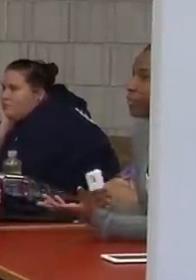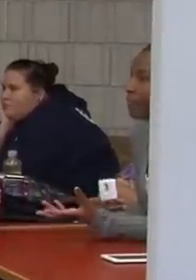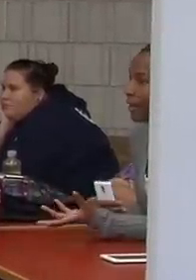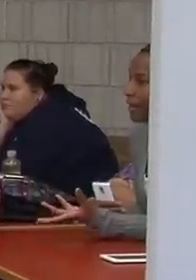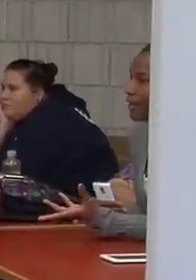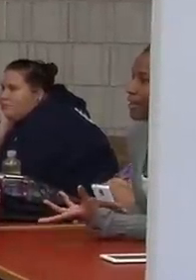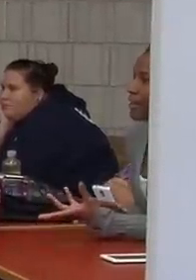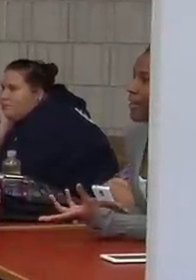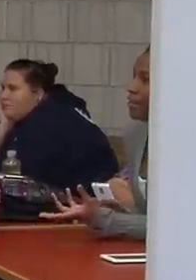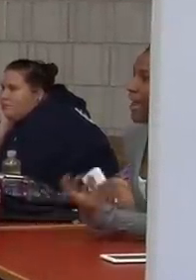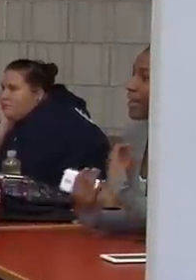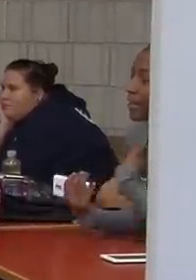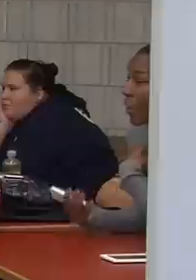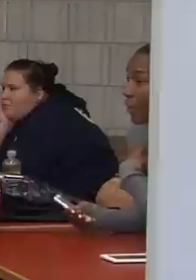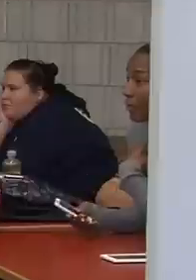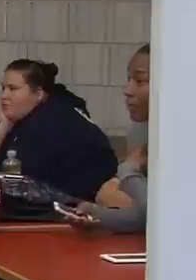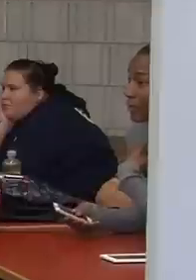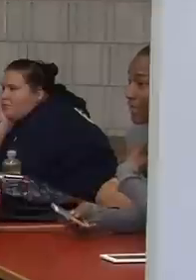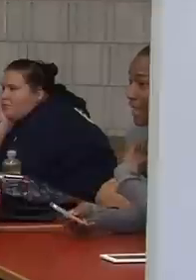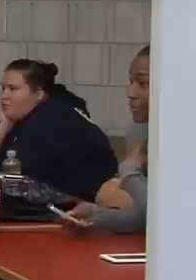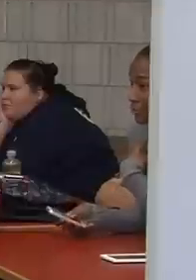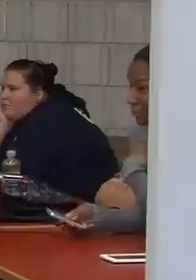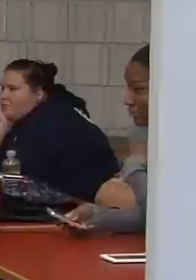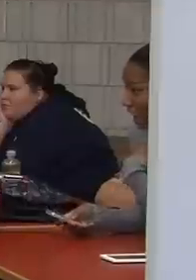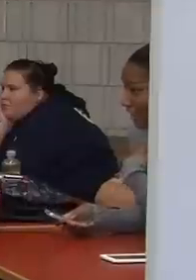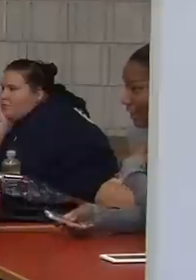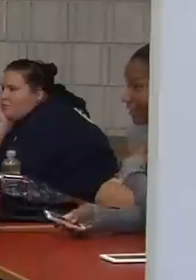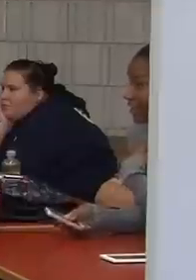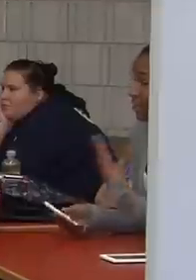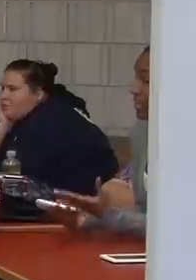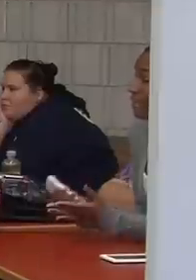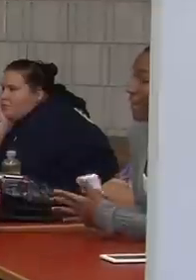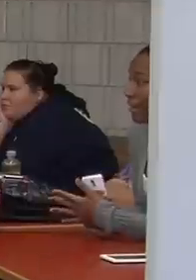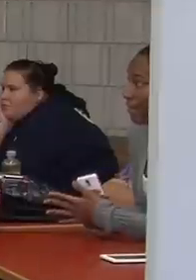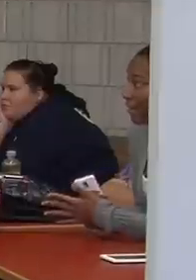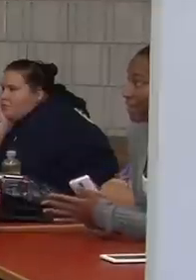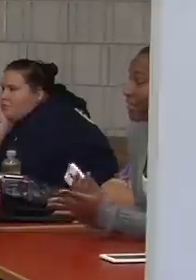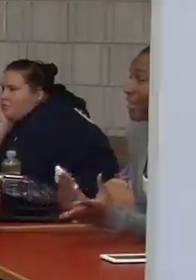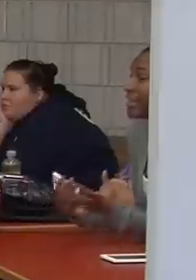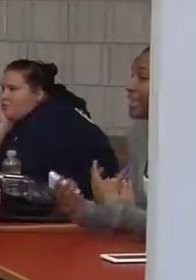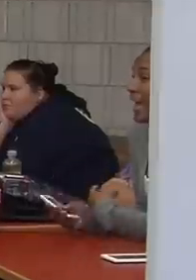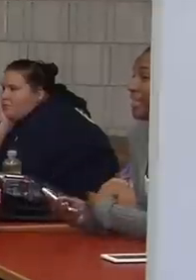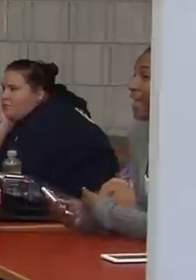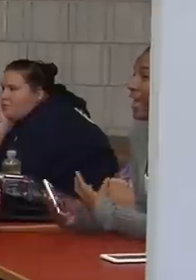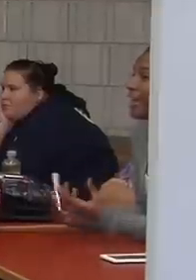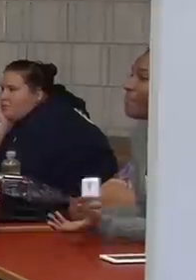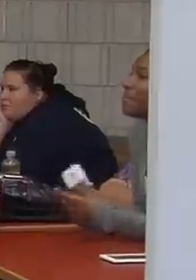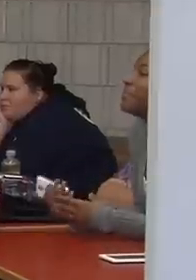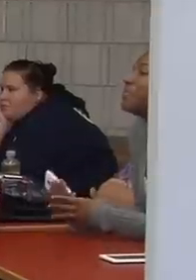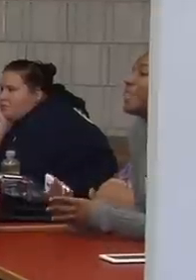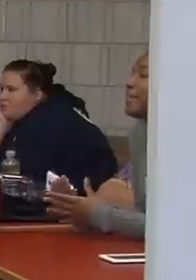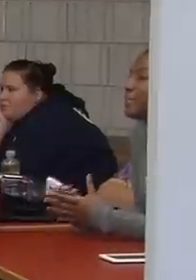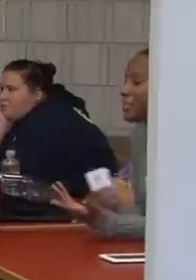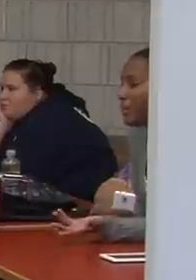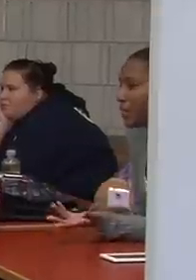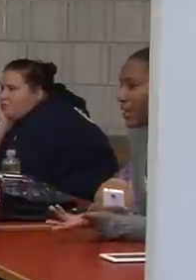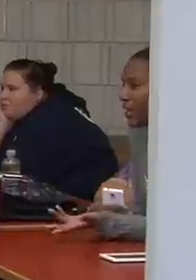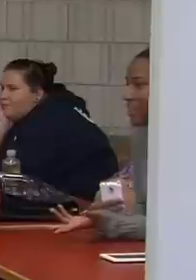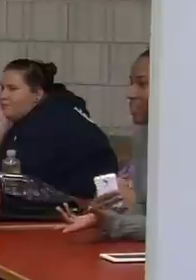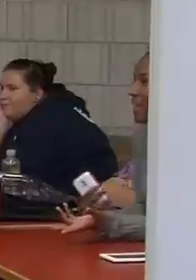interpreter. And I didn't know that I used to do that and I didn't even have kind of a deaf. But things like that, that hearing people do that you wish they wanted to do this